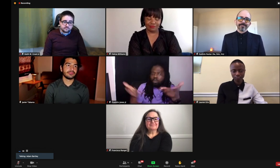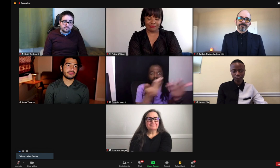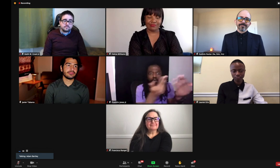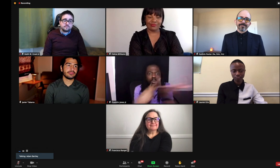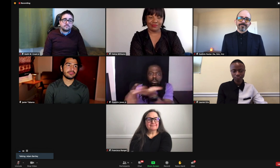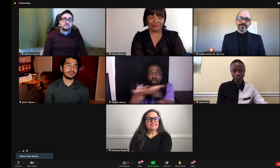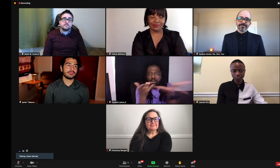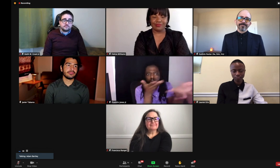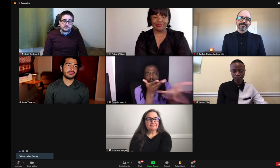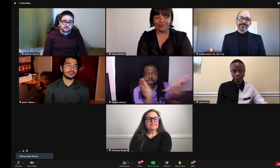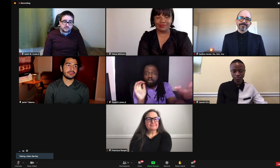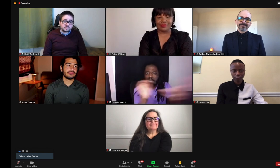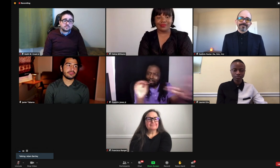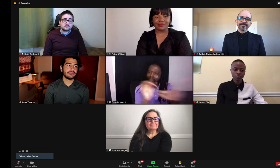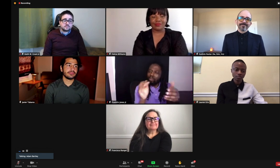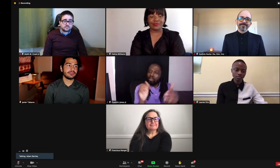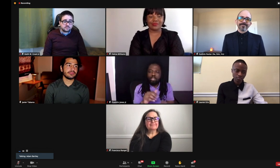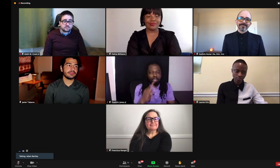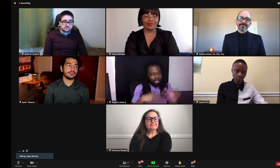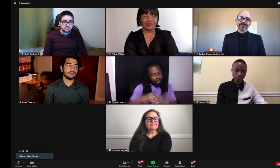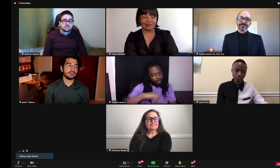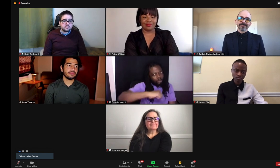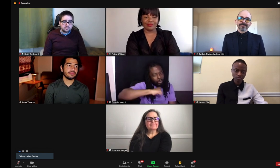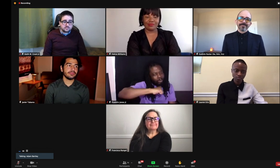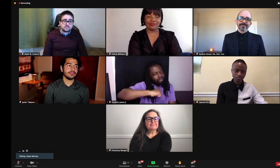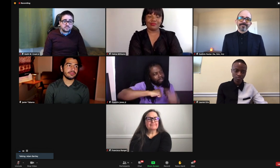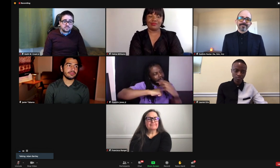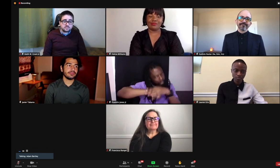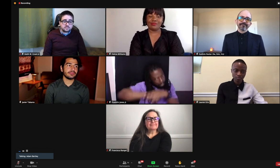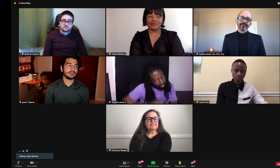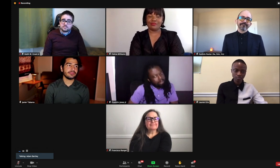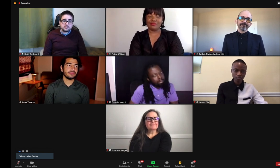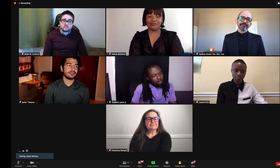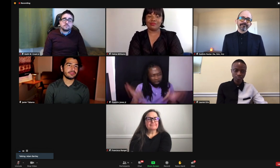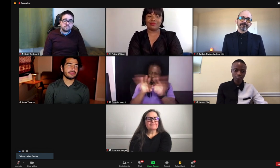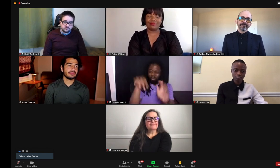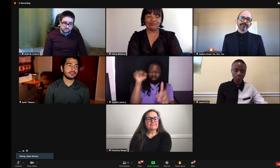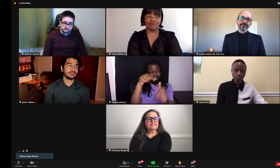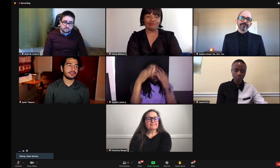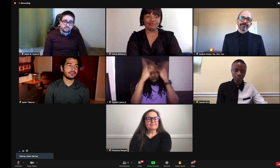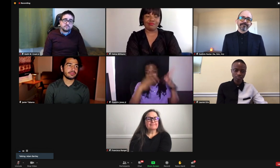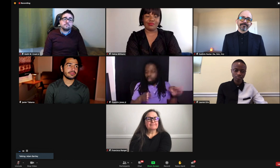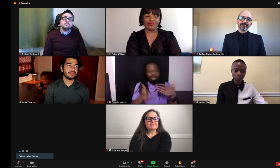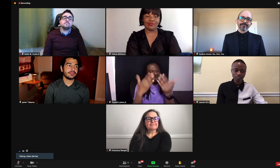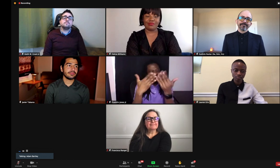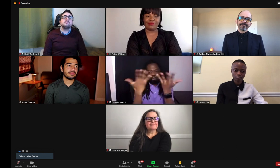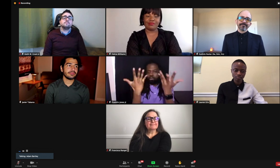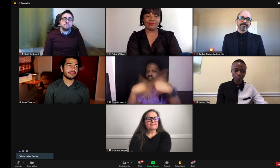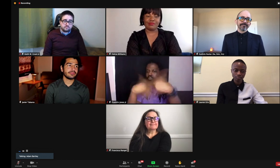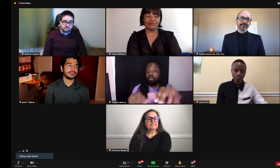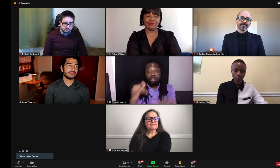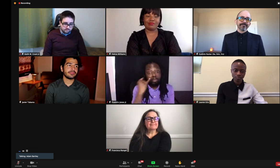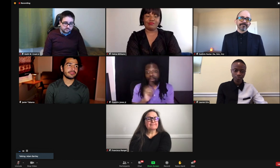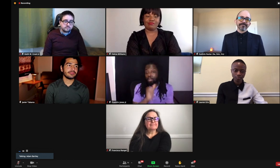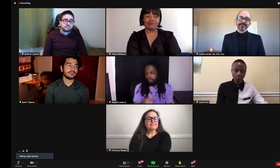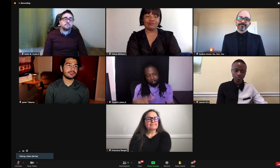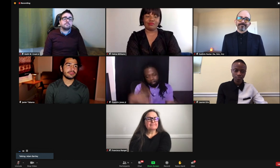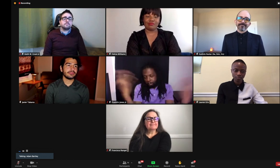see and encounter resistance, but collaborate, reach across those aisles, get rid of that resistance, open your minds and things will happen.